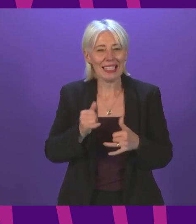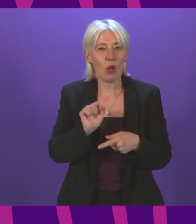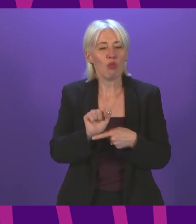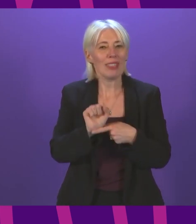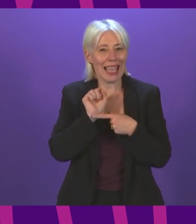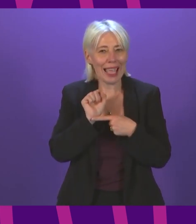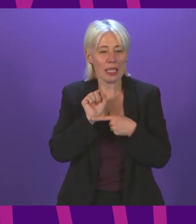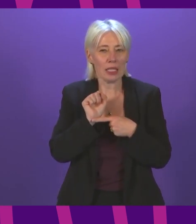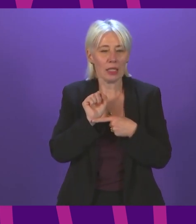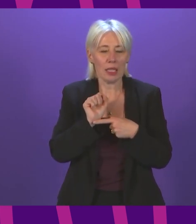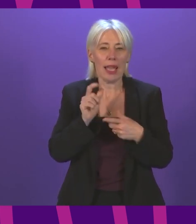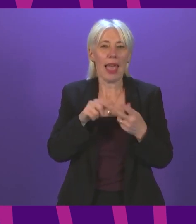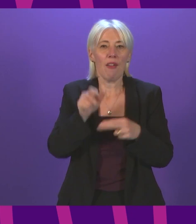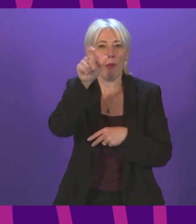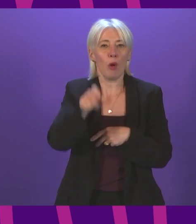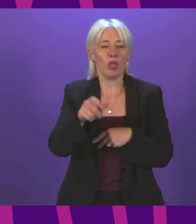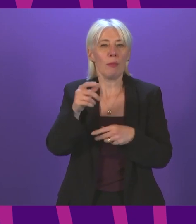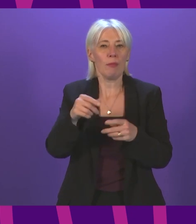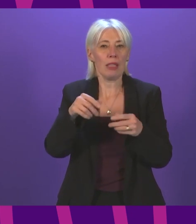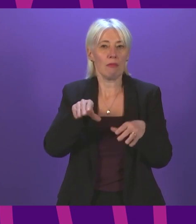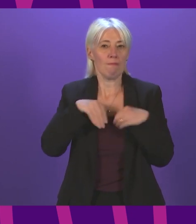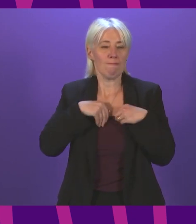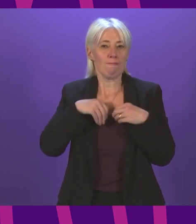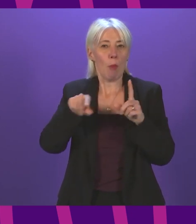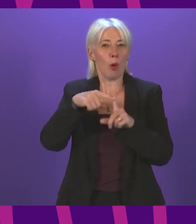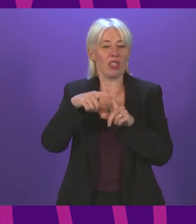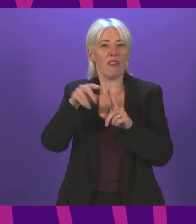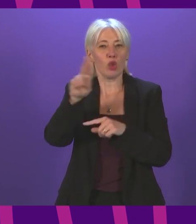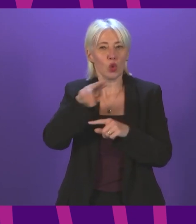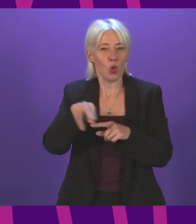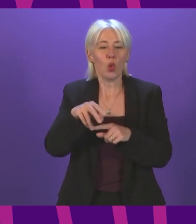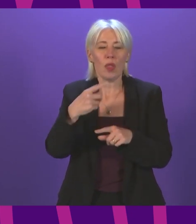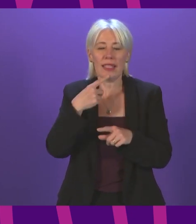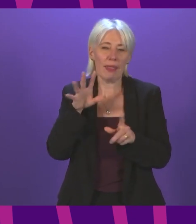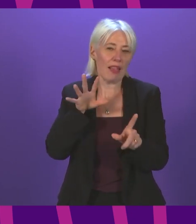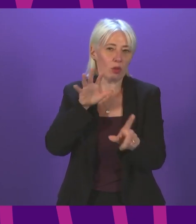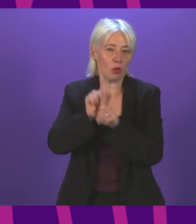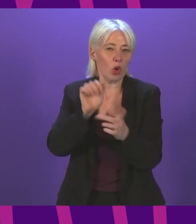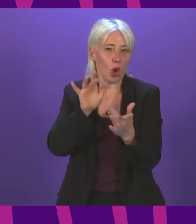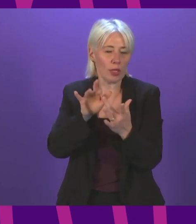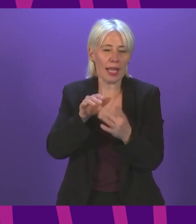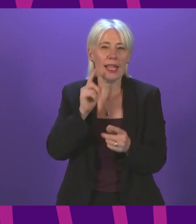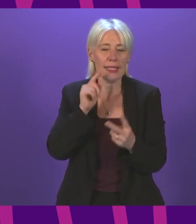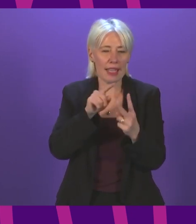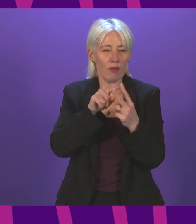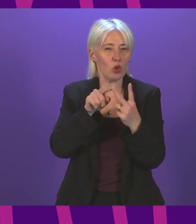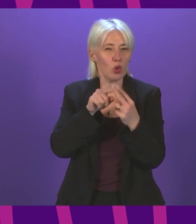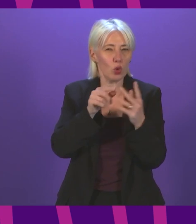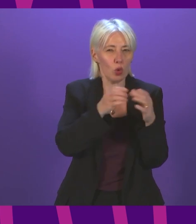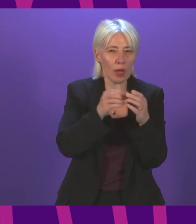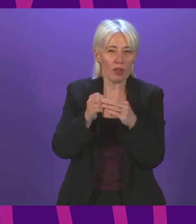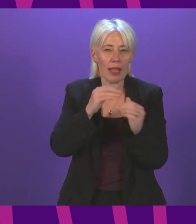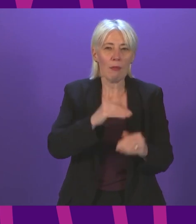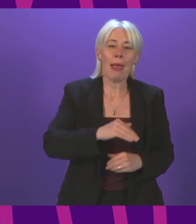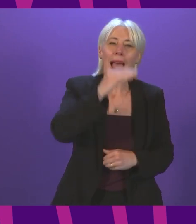arises out of positive cases in schools. As I said, I think last week in my statement there are two categories. There are